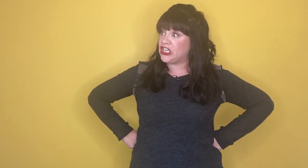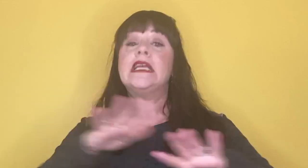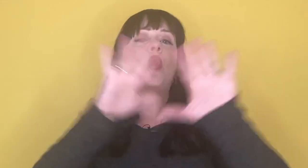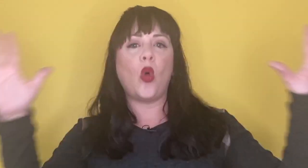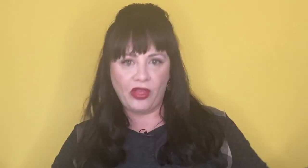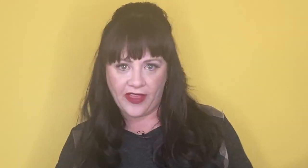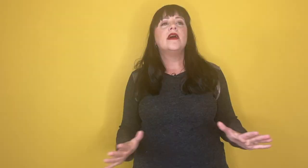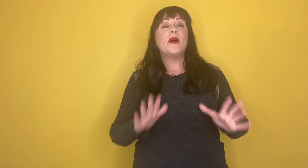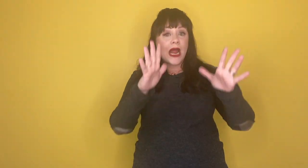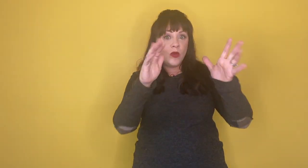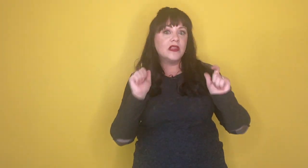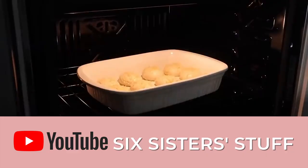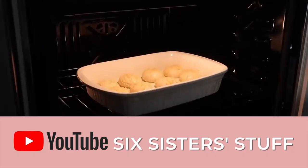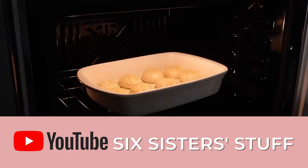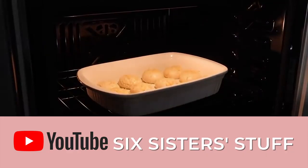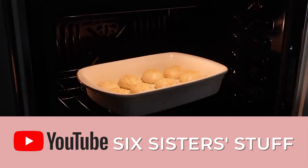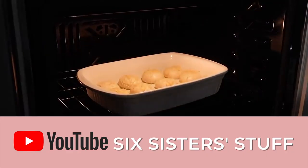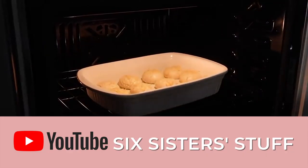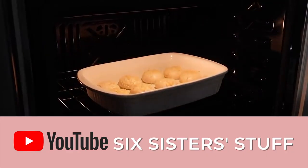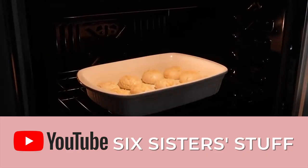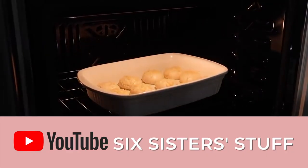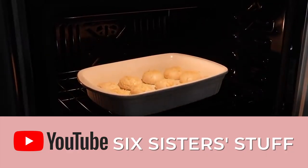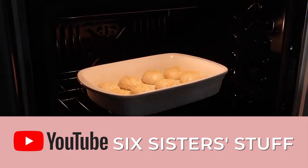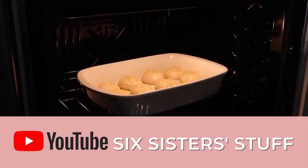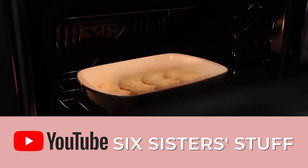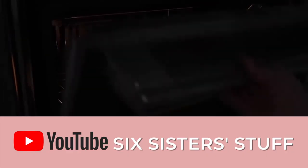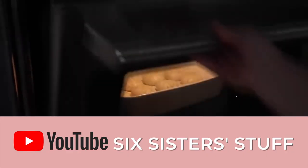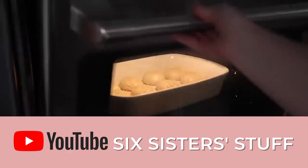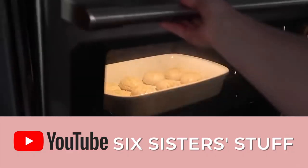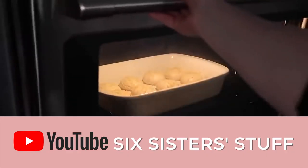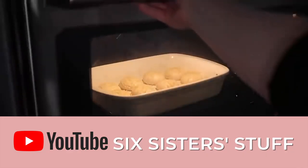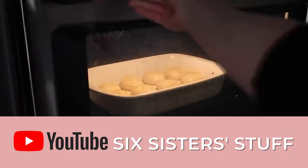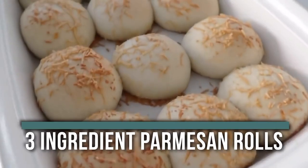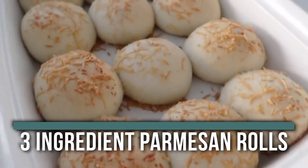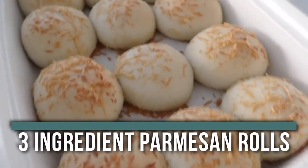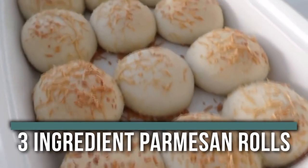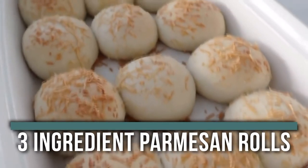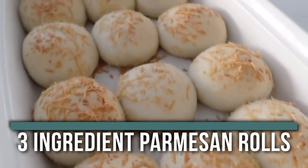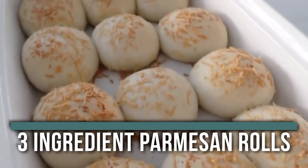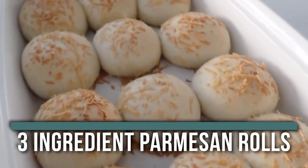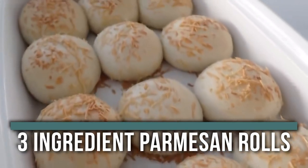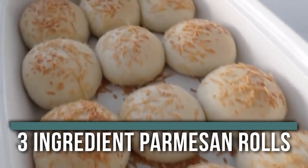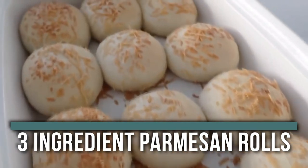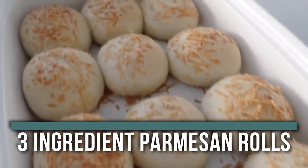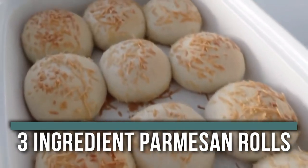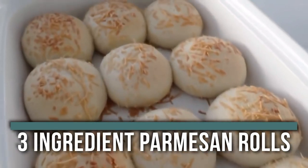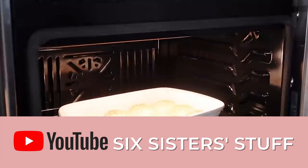It's a whole thing. But I will give you this great recipe from my friend Kristen over at Six Sisters Stuff. Three ingredient,